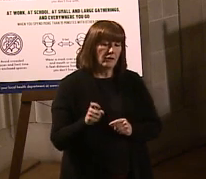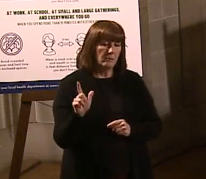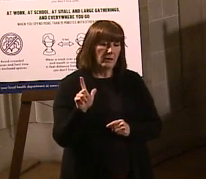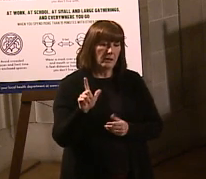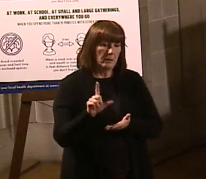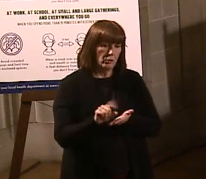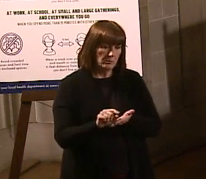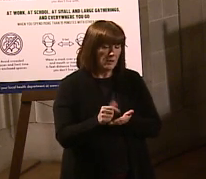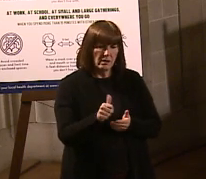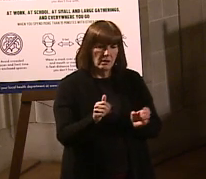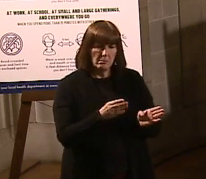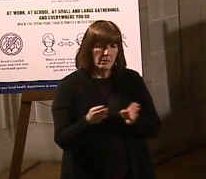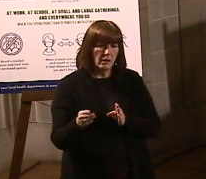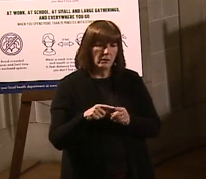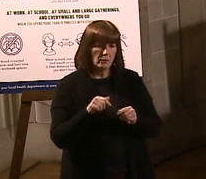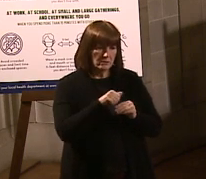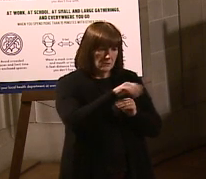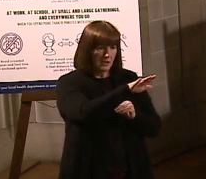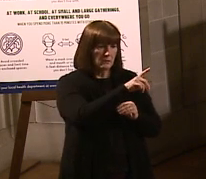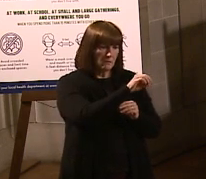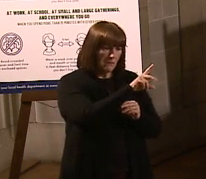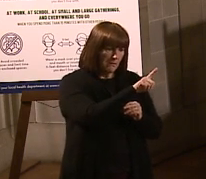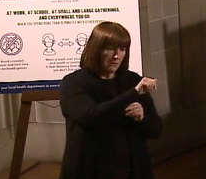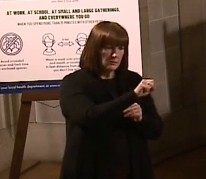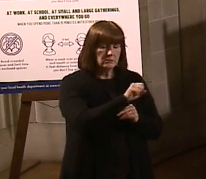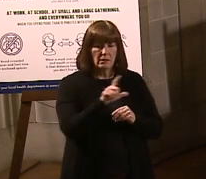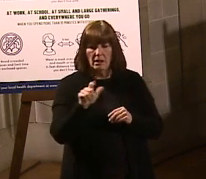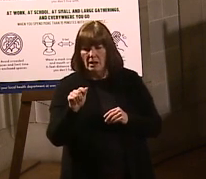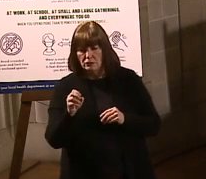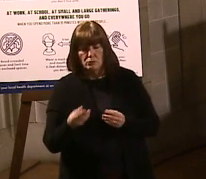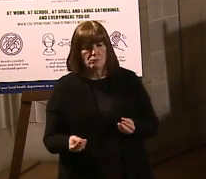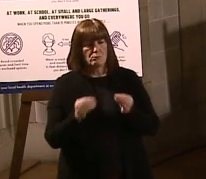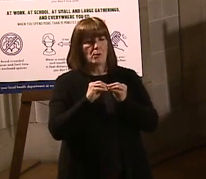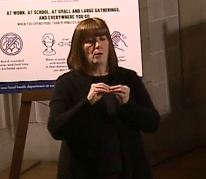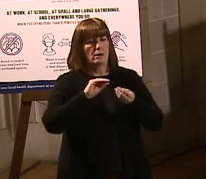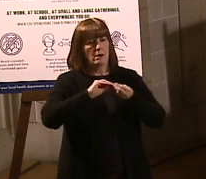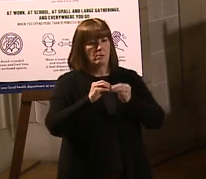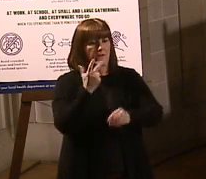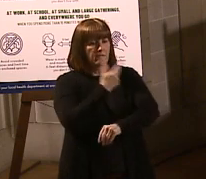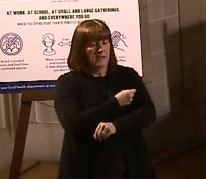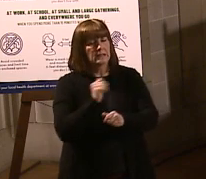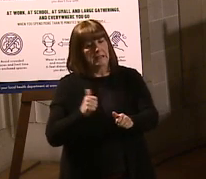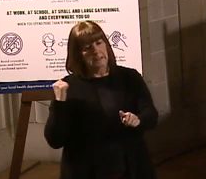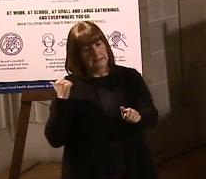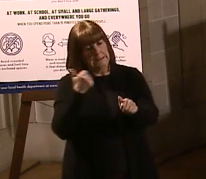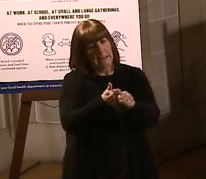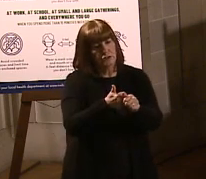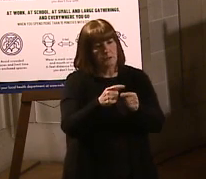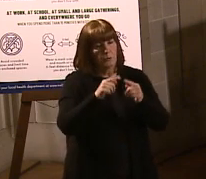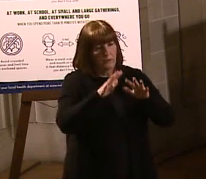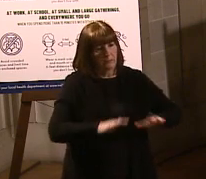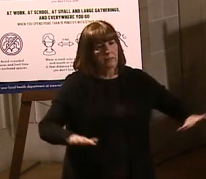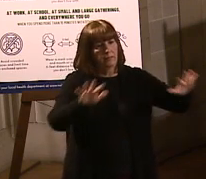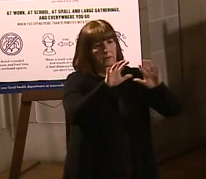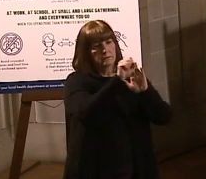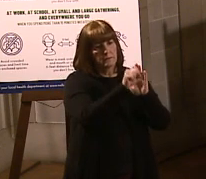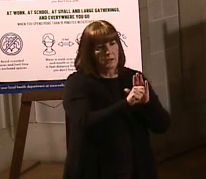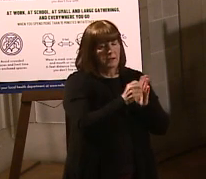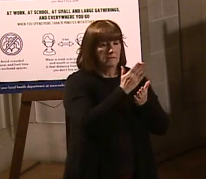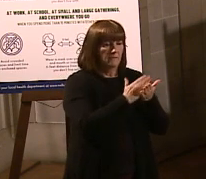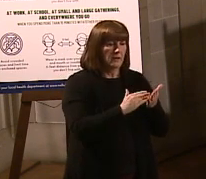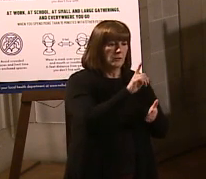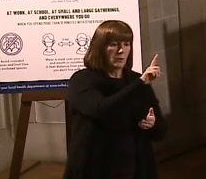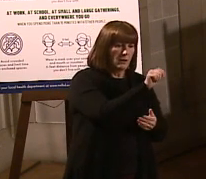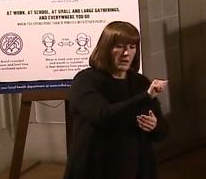Star, are there any plans to send Douglas and Lincoln Lancaster more vaccines to help them catch up with the rest of the state from Phase 1A and Phase